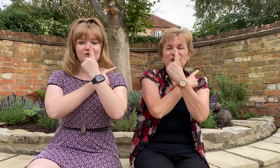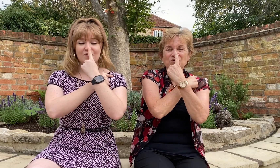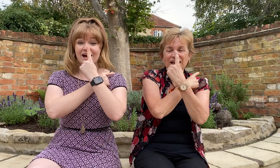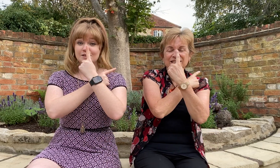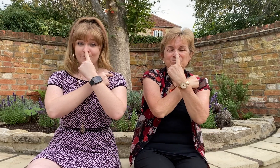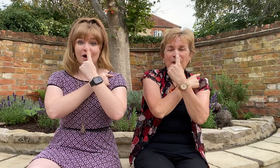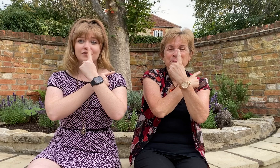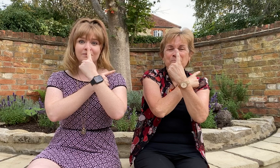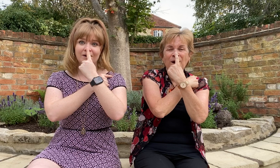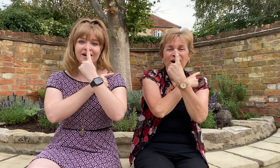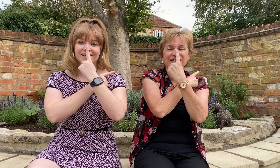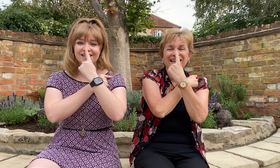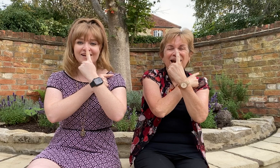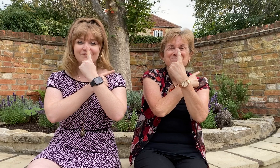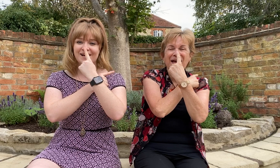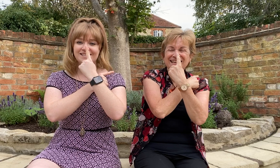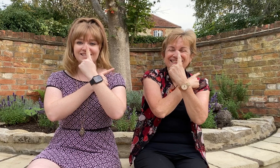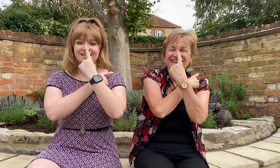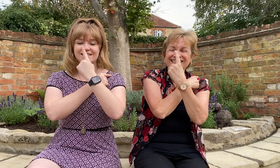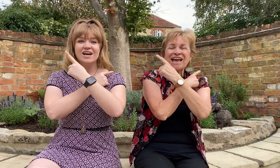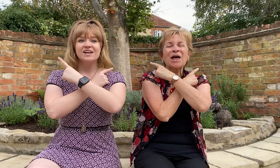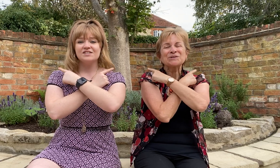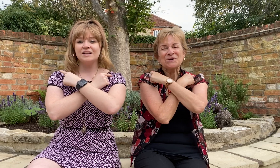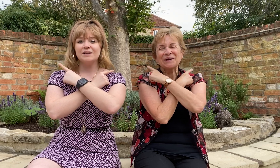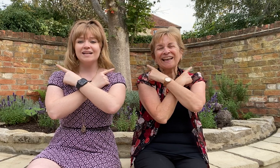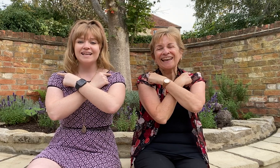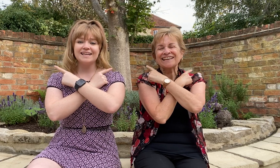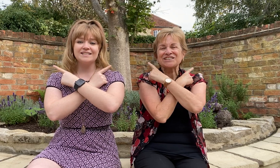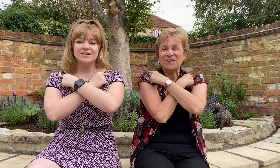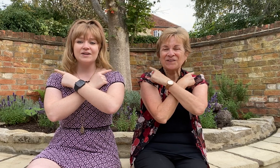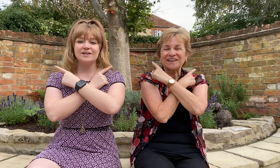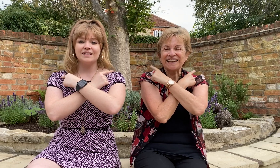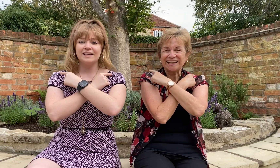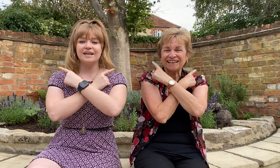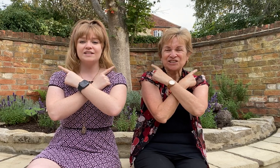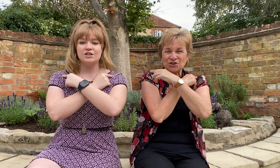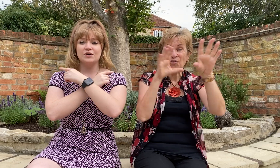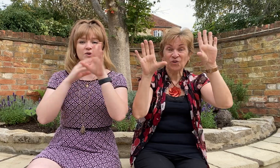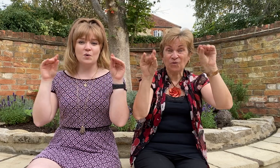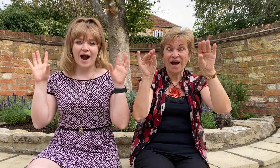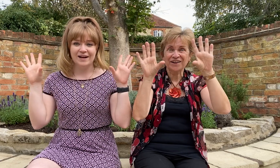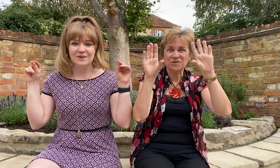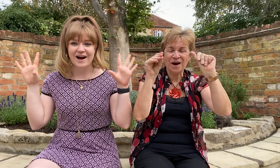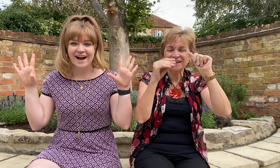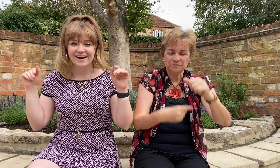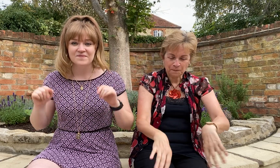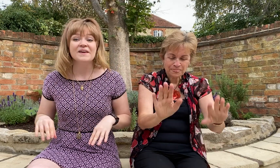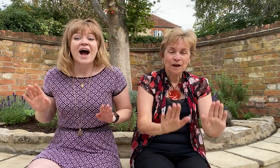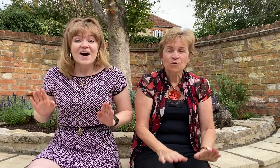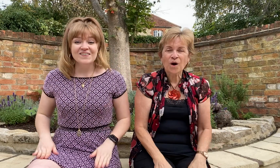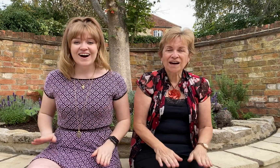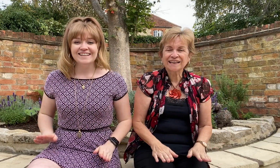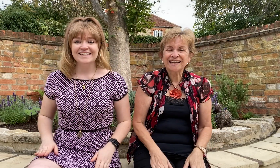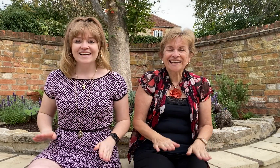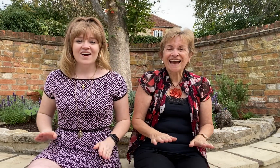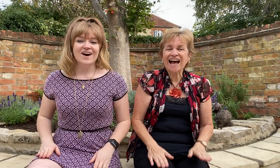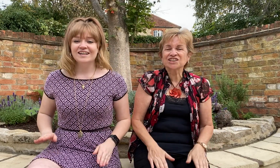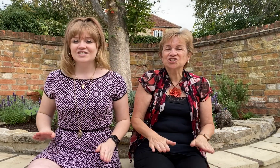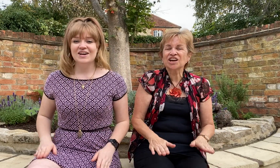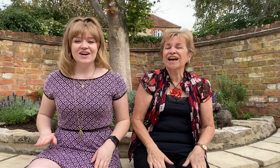the rest, but the part I like best is Doodly-doodly-doo, quack, quack Waddley Archer,